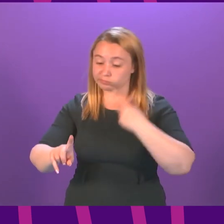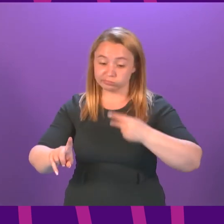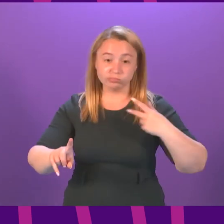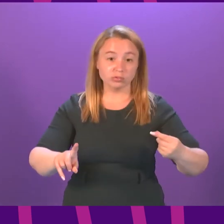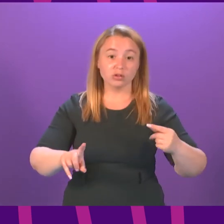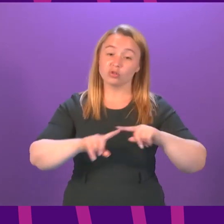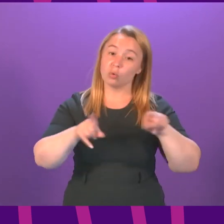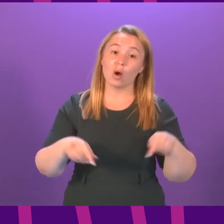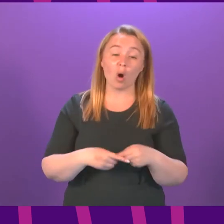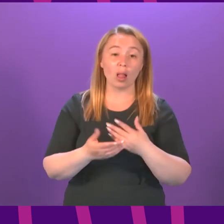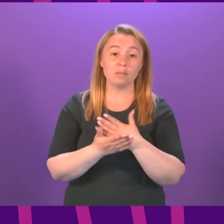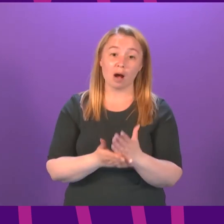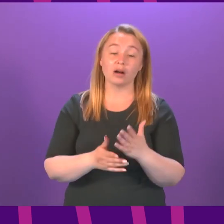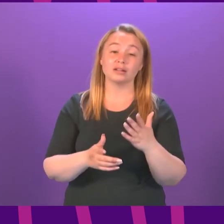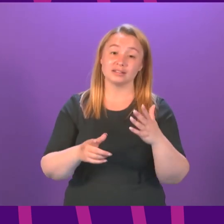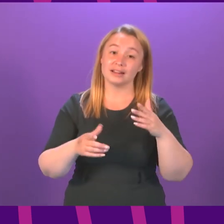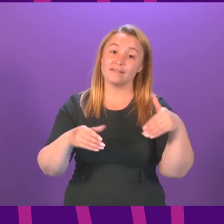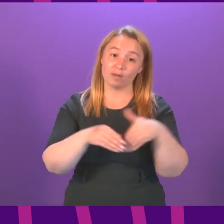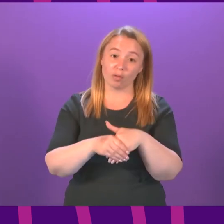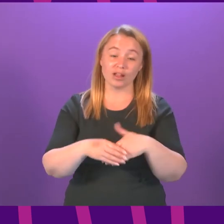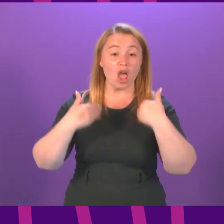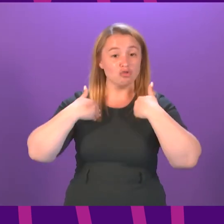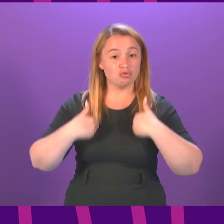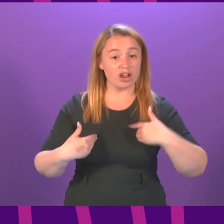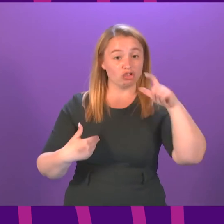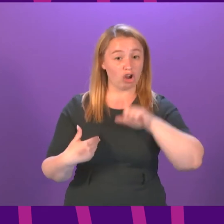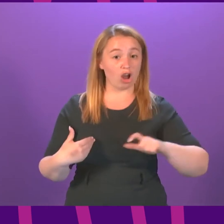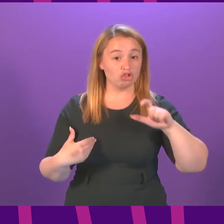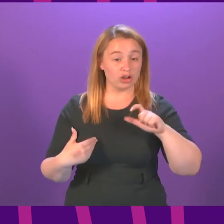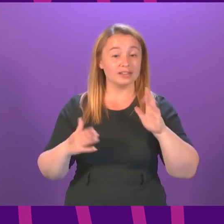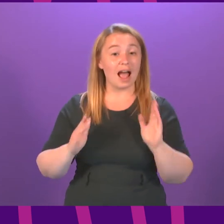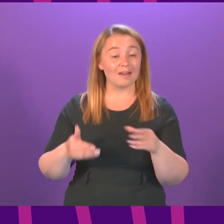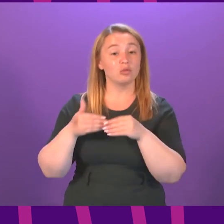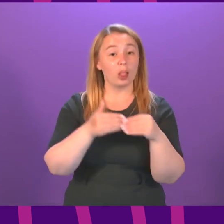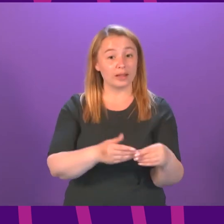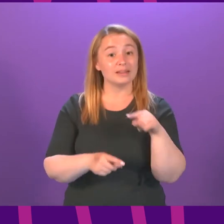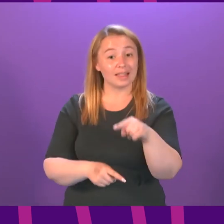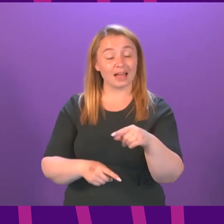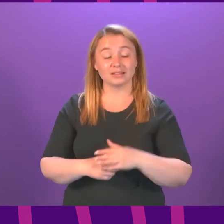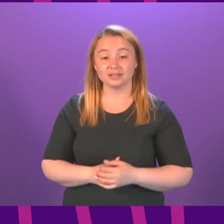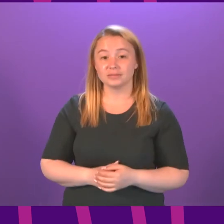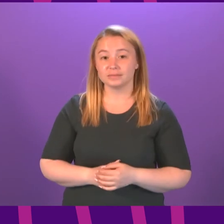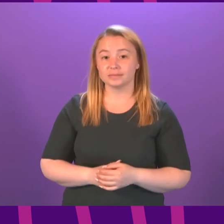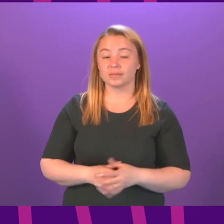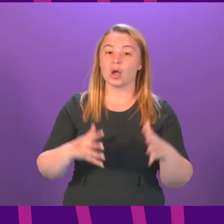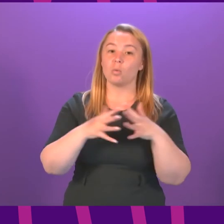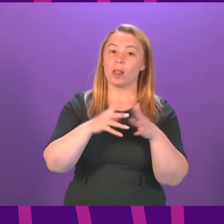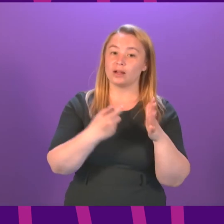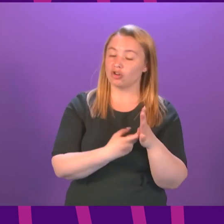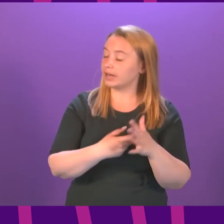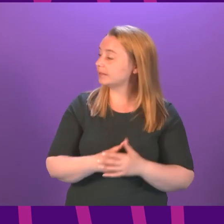play in that and the richest countries in the world have a real moral obligation to lead that effort call Willie Rennie